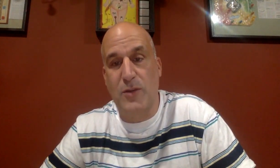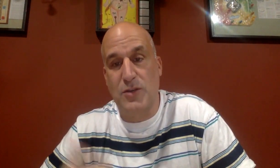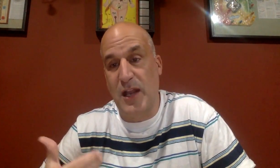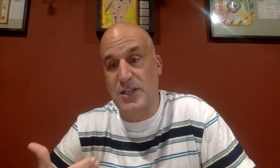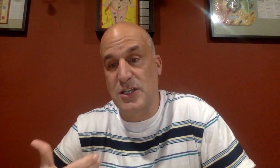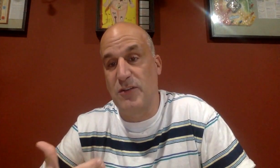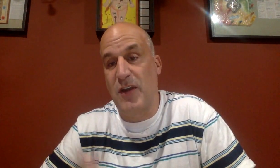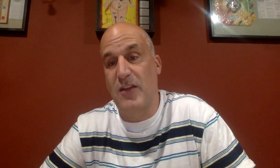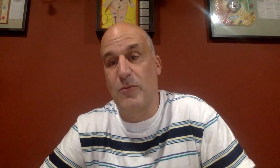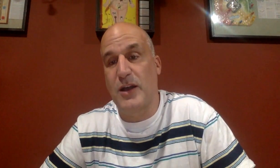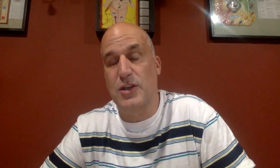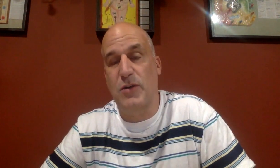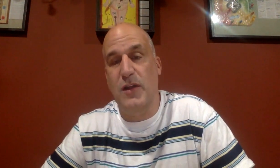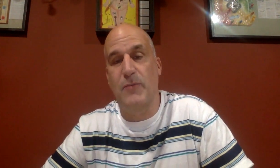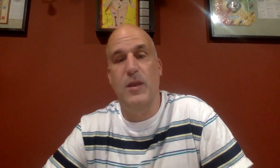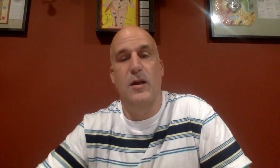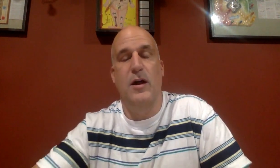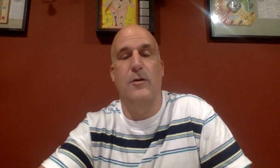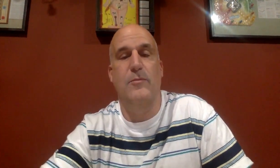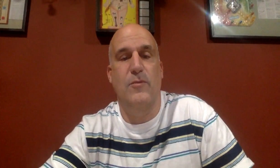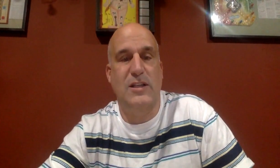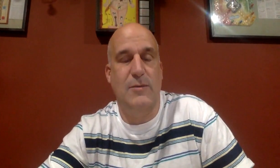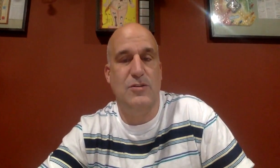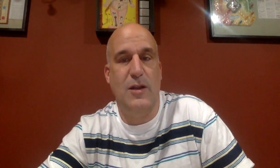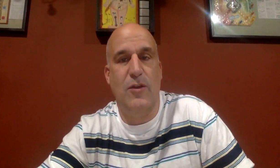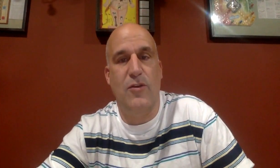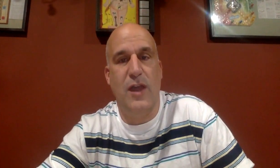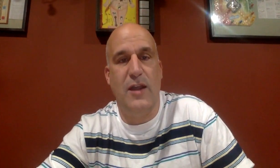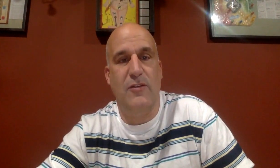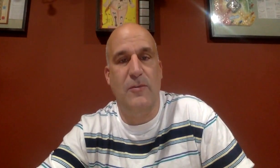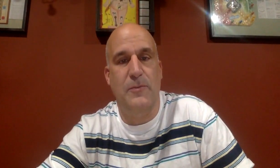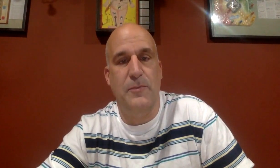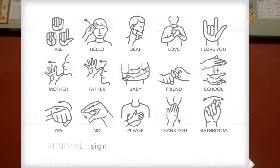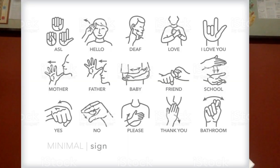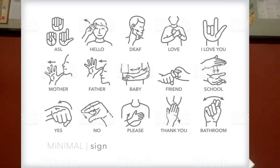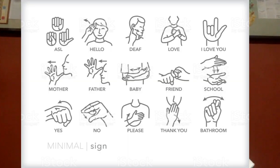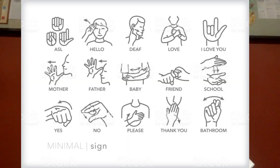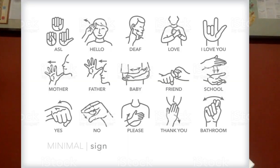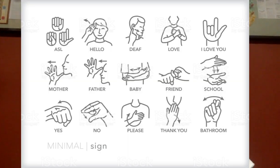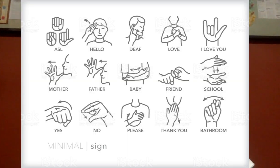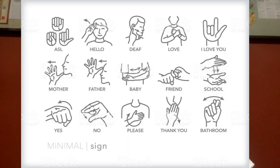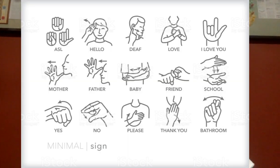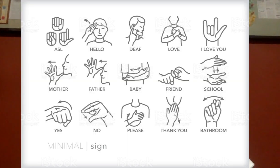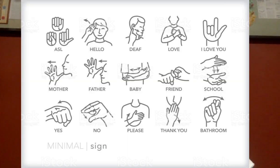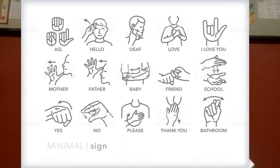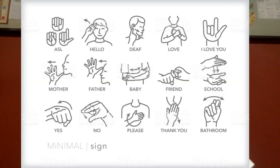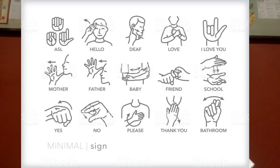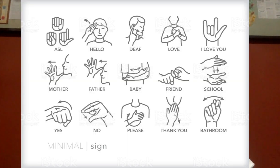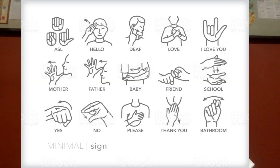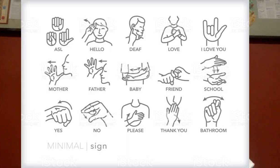but you can actually just convey them by showing them, by demonstrating with your hands. So what I would encourage you to do as